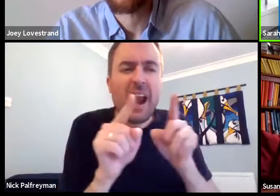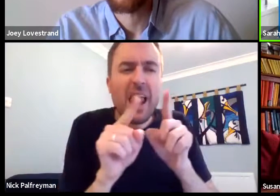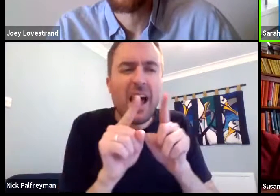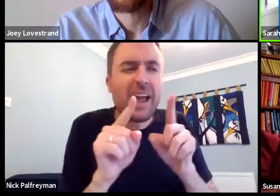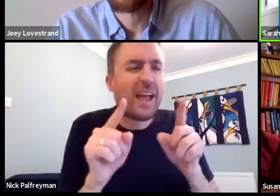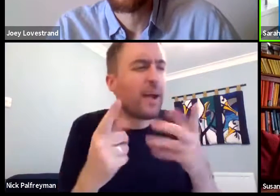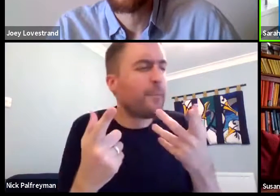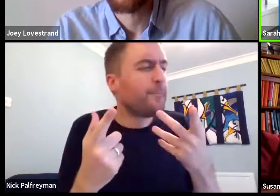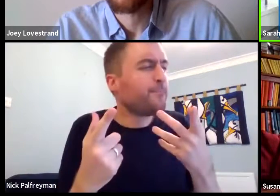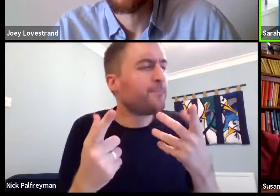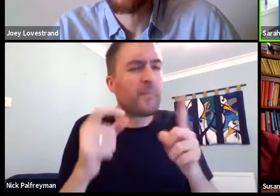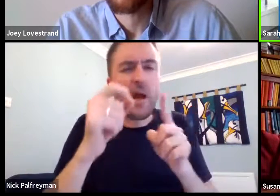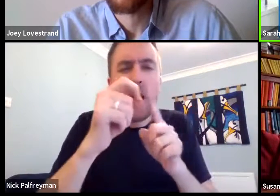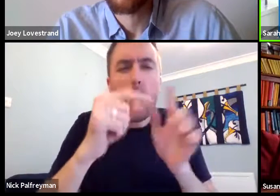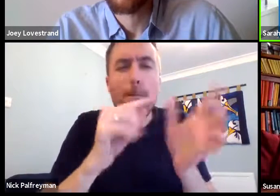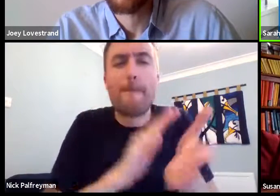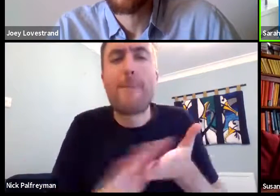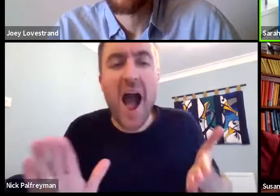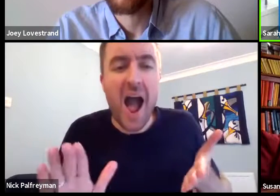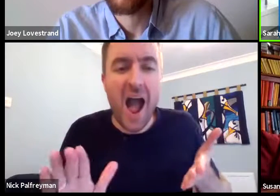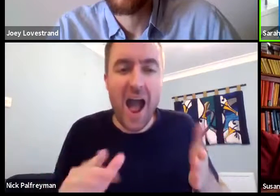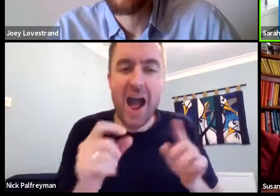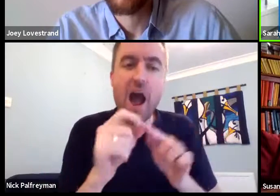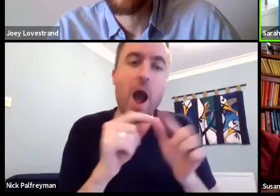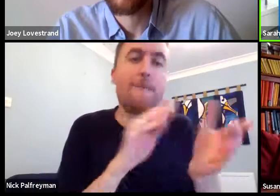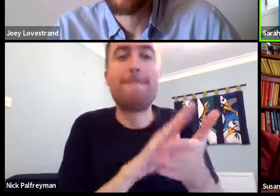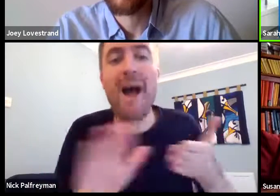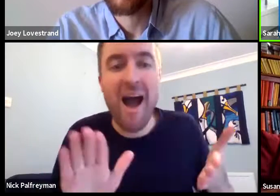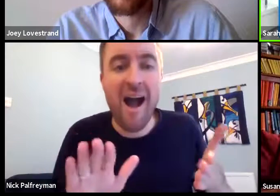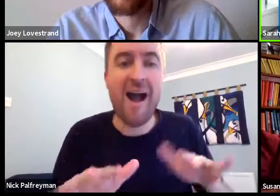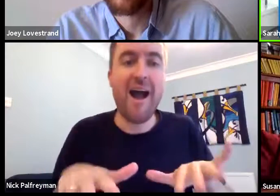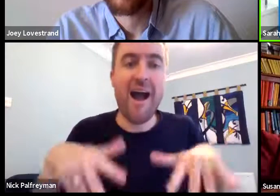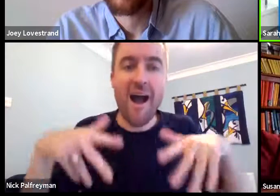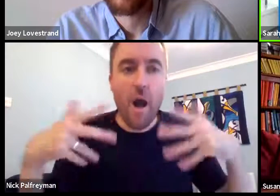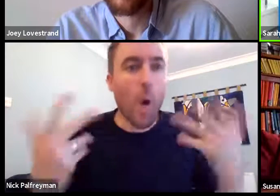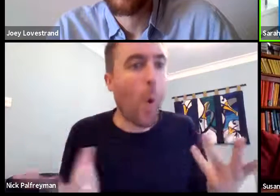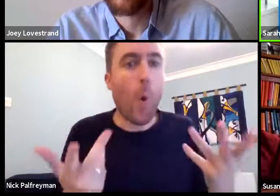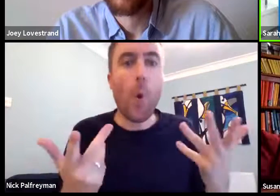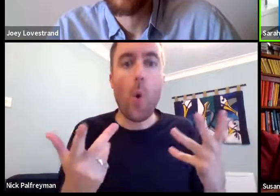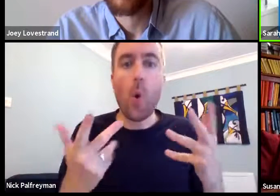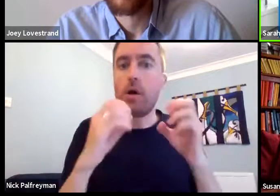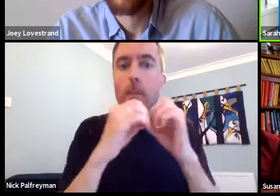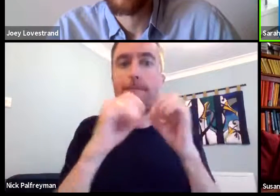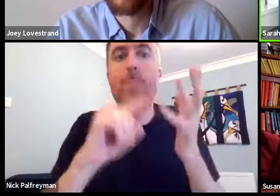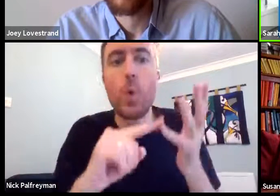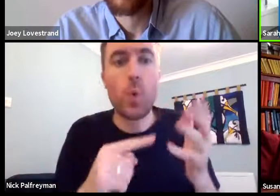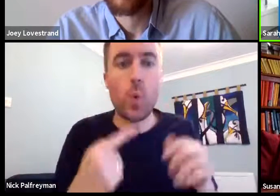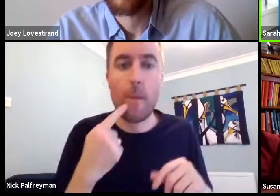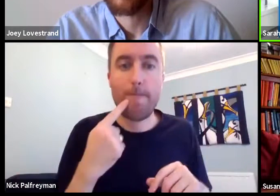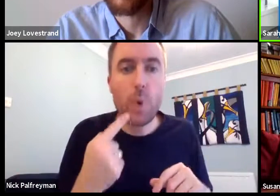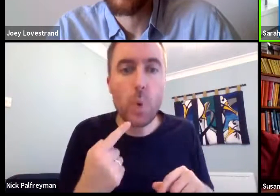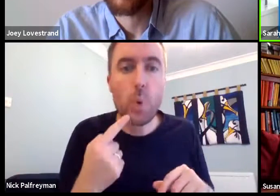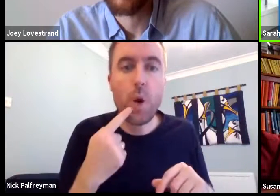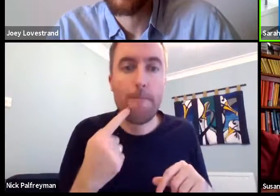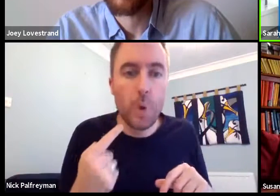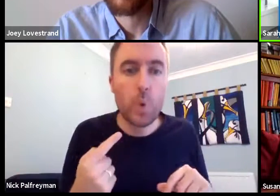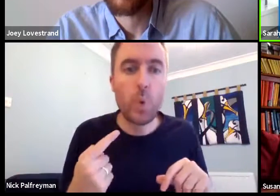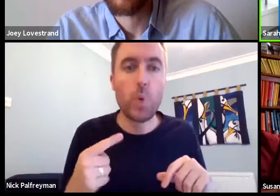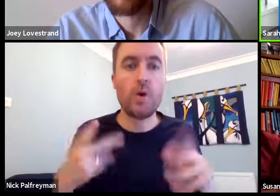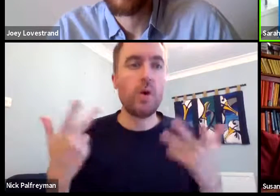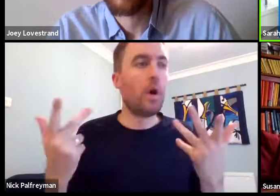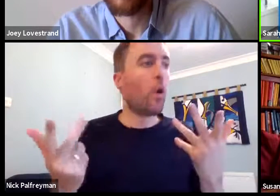language. It's not from the spoken language, like pa or bu,